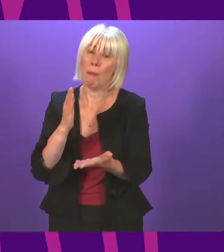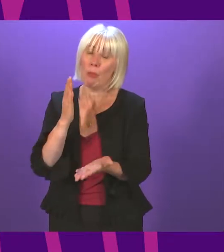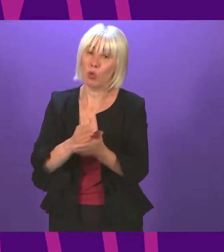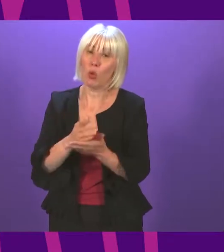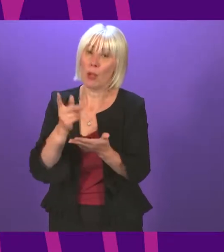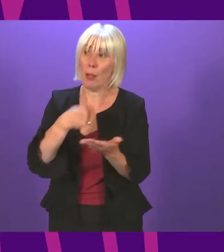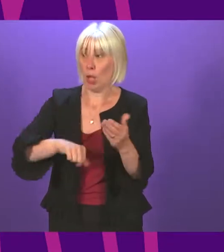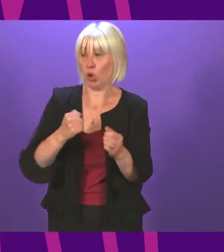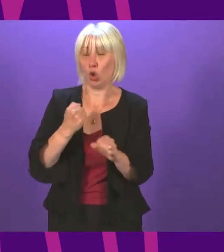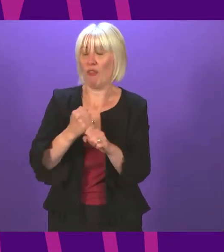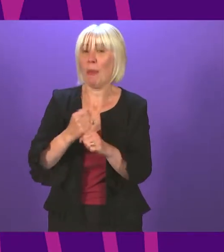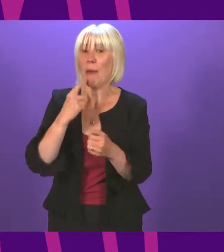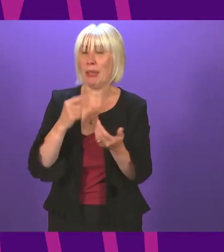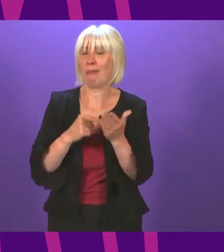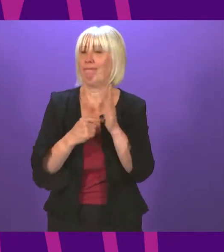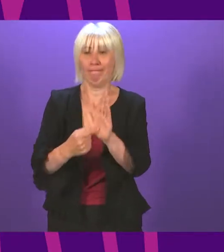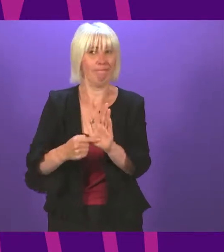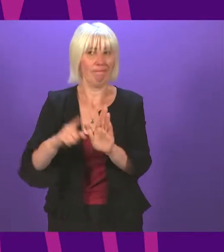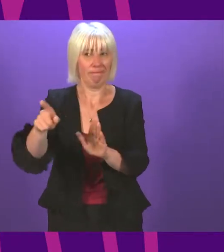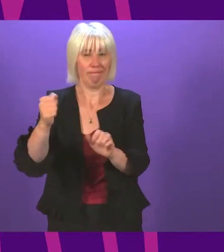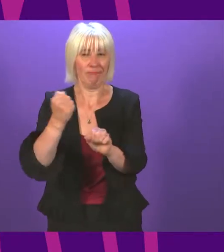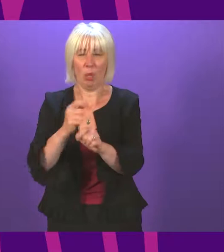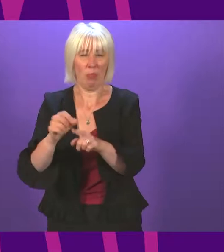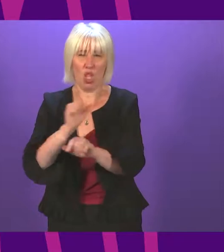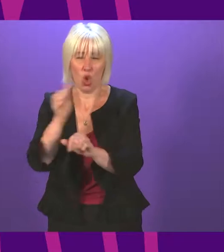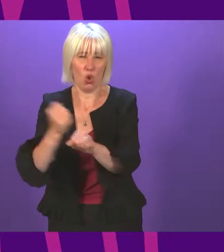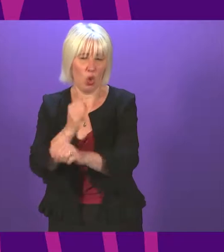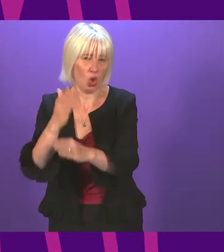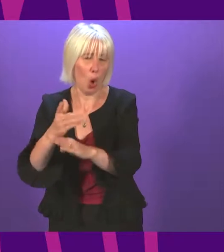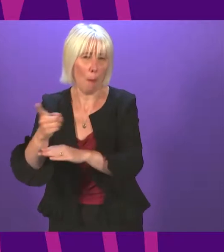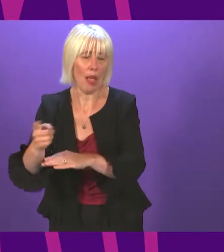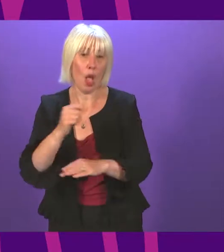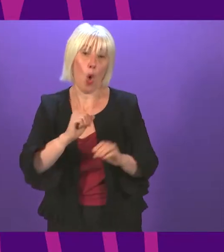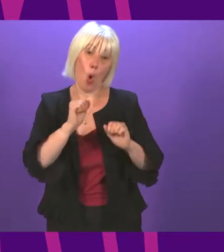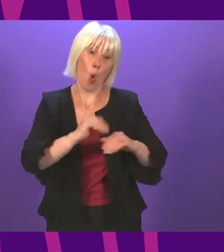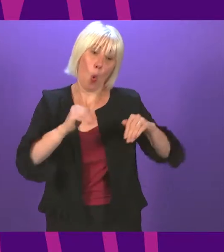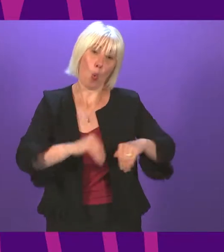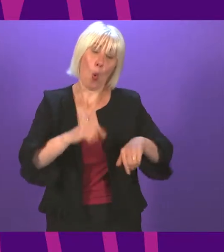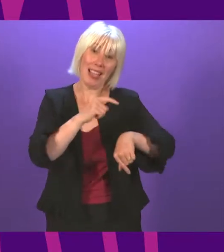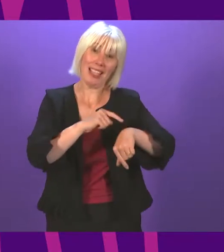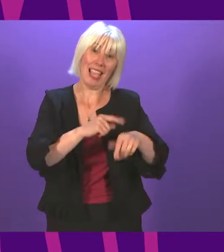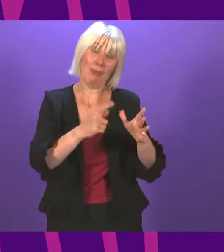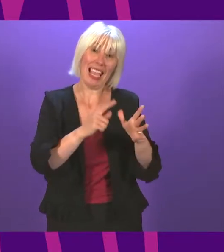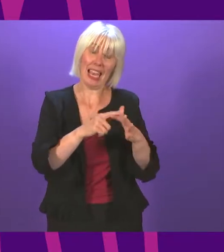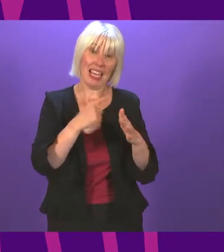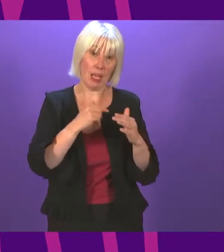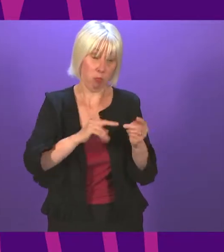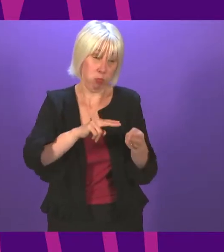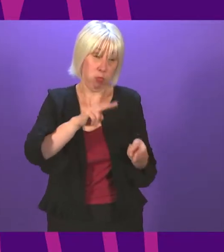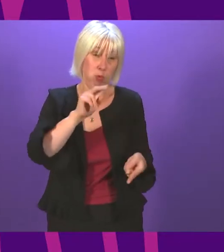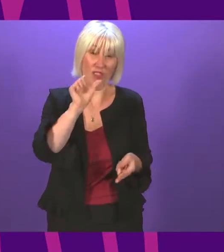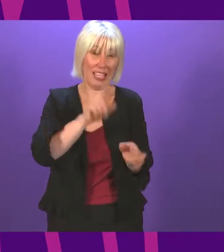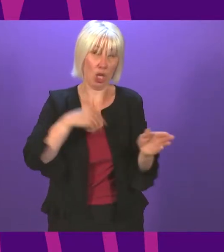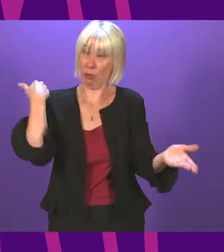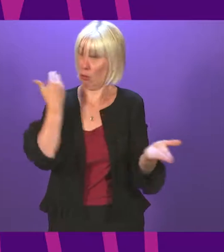by the Scottish Government. Waiting times at A&E are at their highest for six years. And despite the best efforts of staff